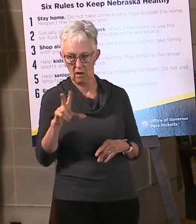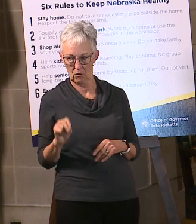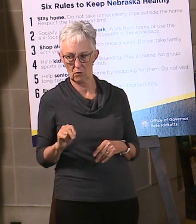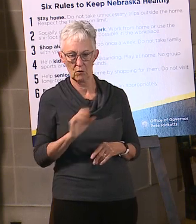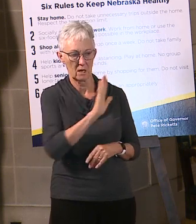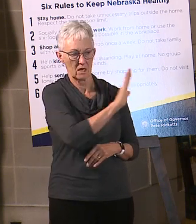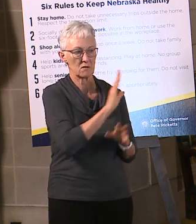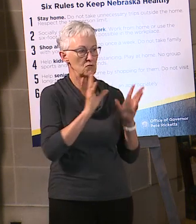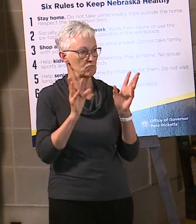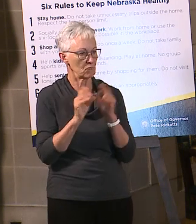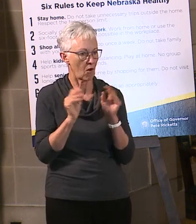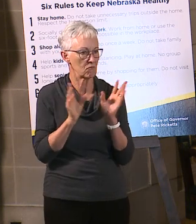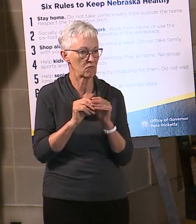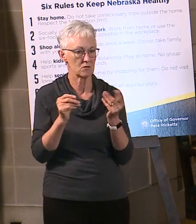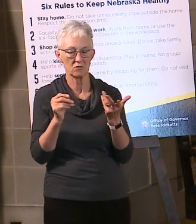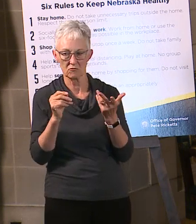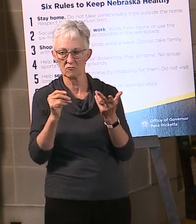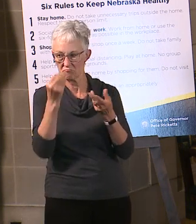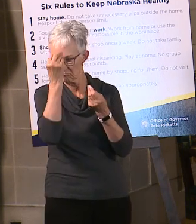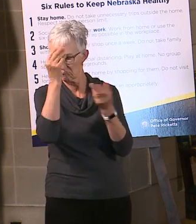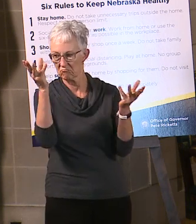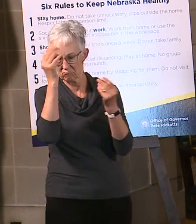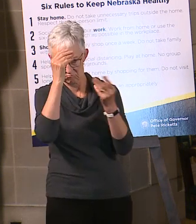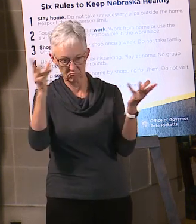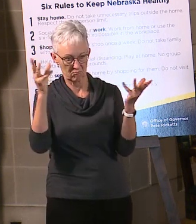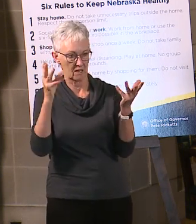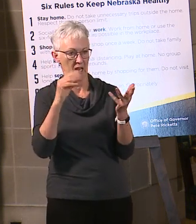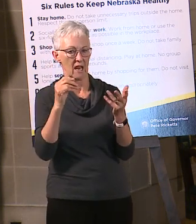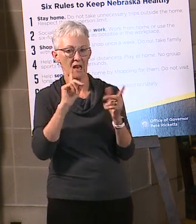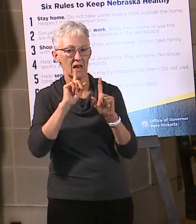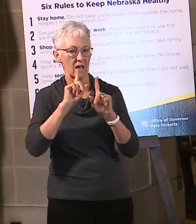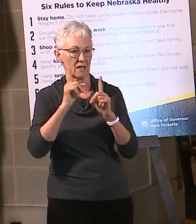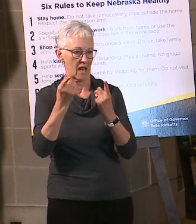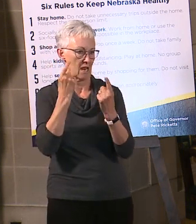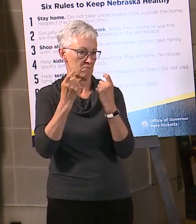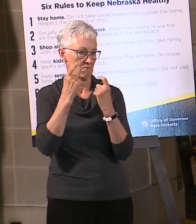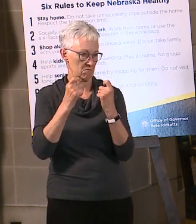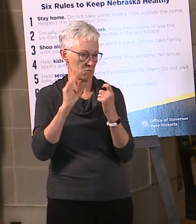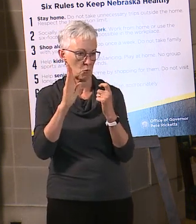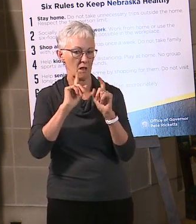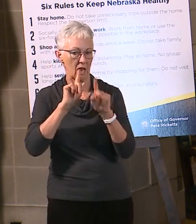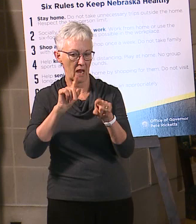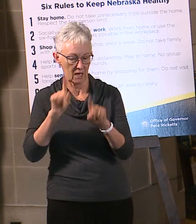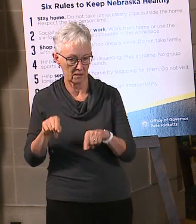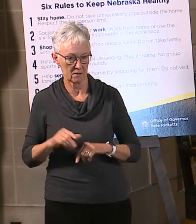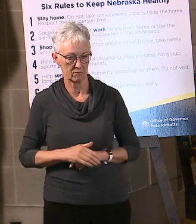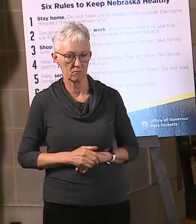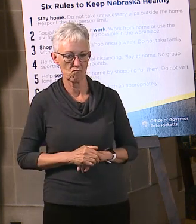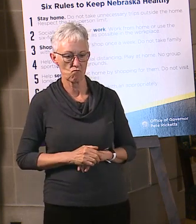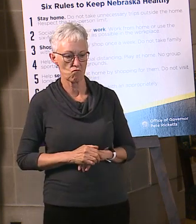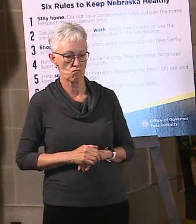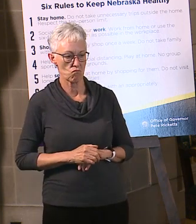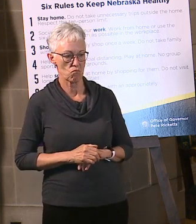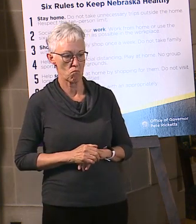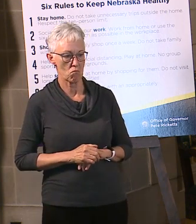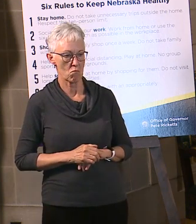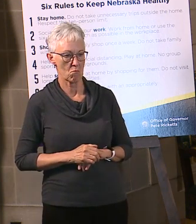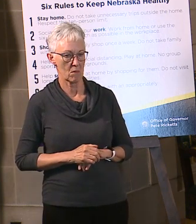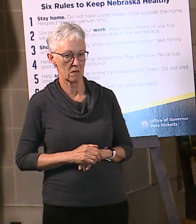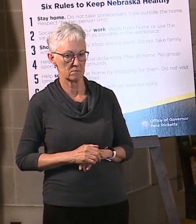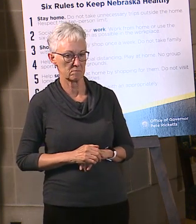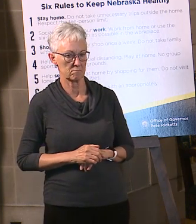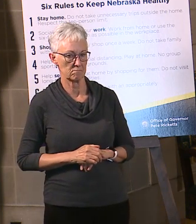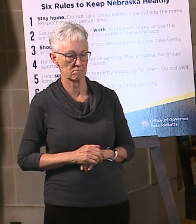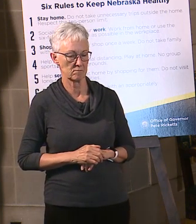So let's get to our questions. Rob McCartney, KETV. When will the Fully Funded Cares Act benefit a 13